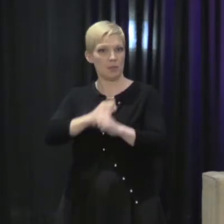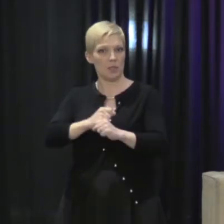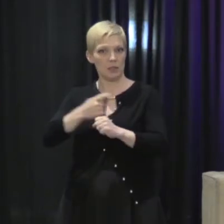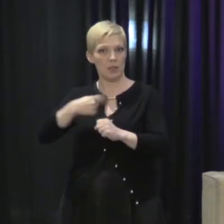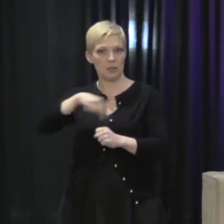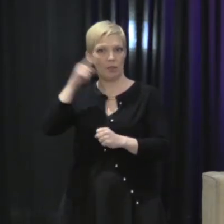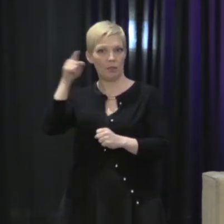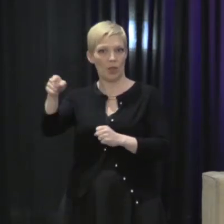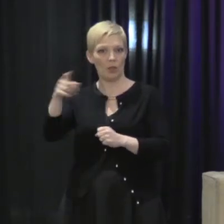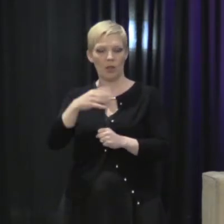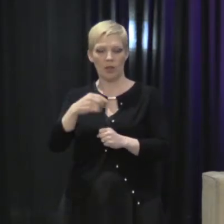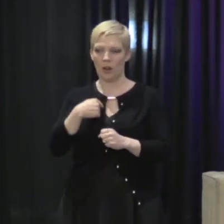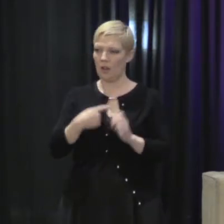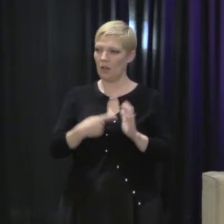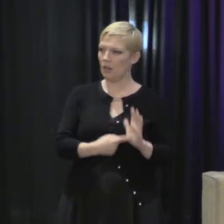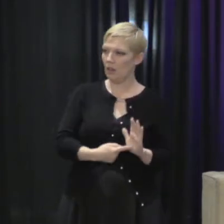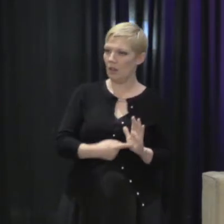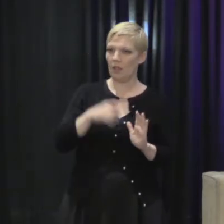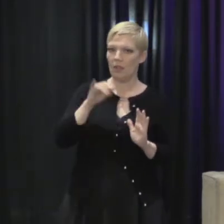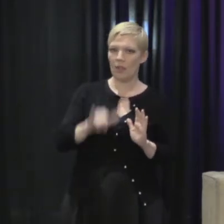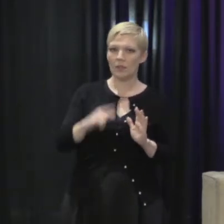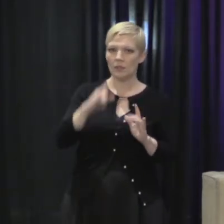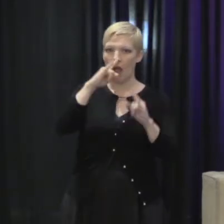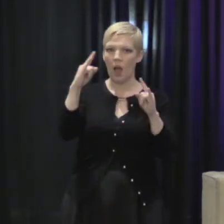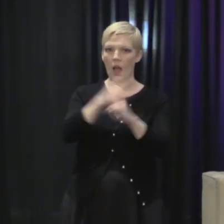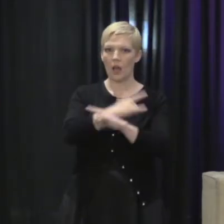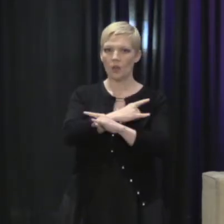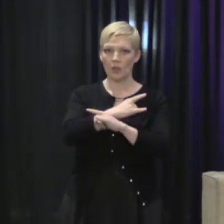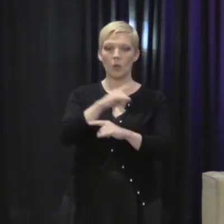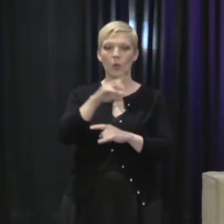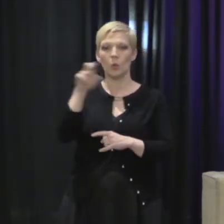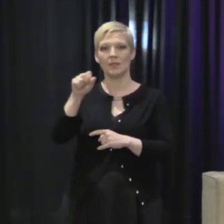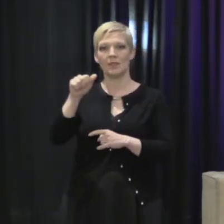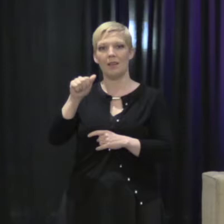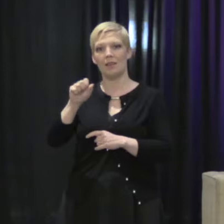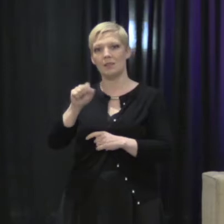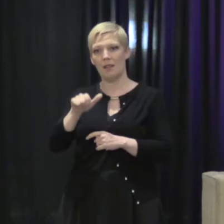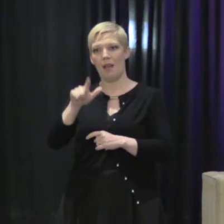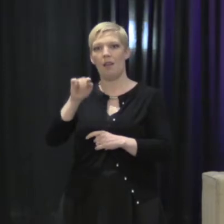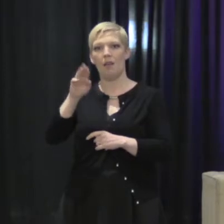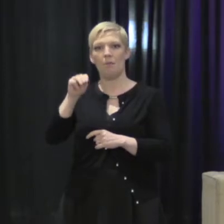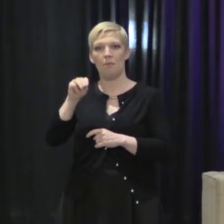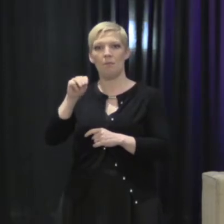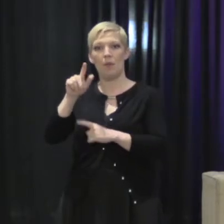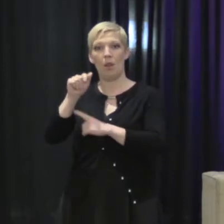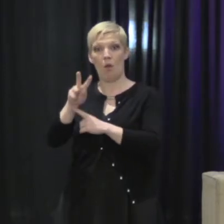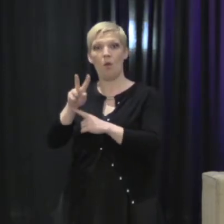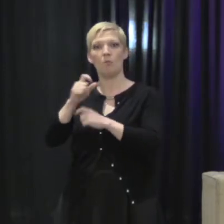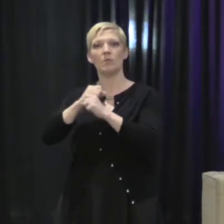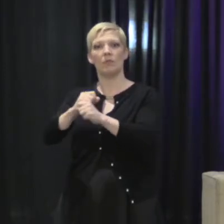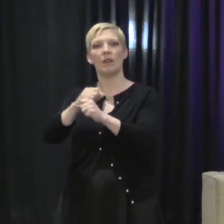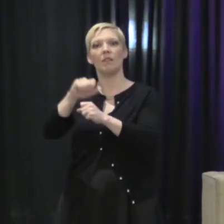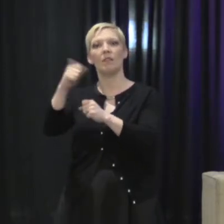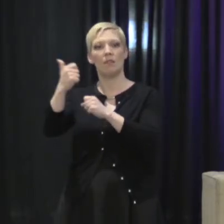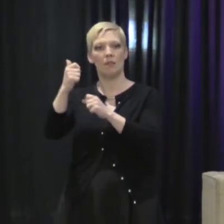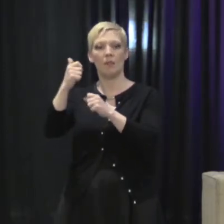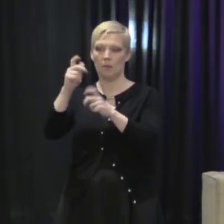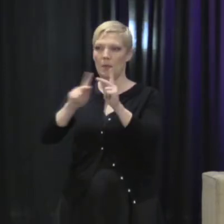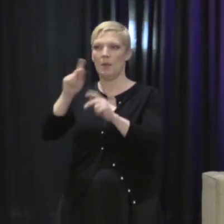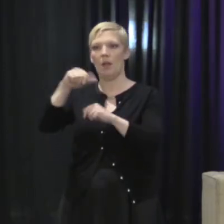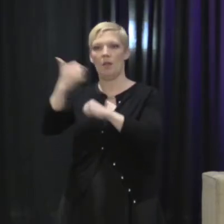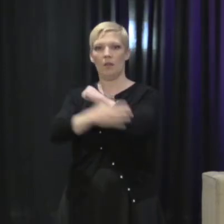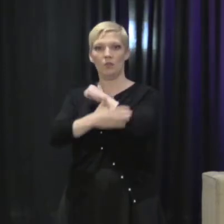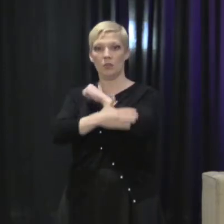always pointed out the irony of the fact that U.S. asylum law perhaps gave broader rights to domestic violence